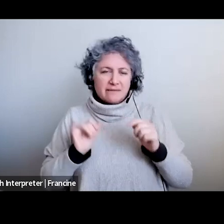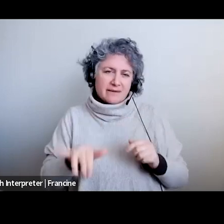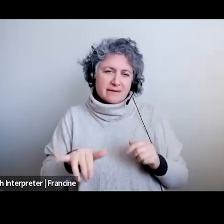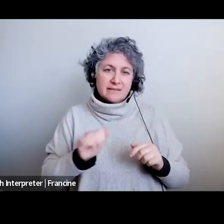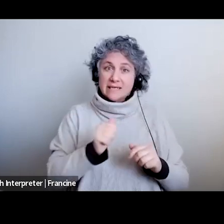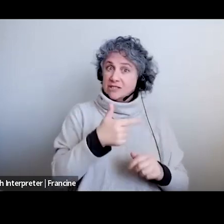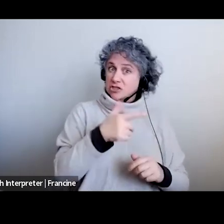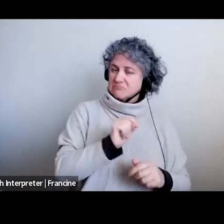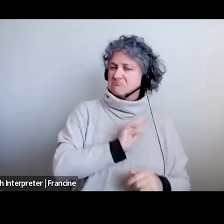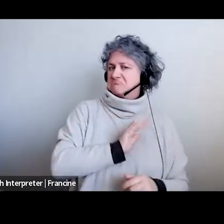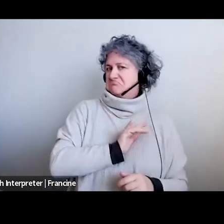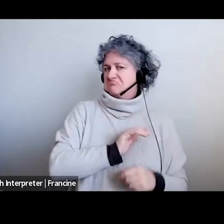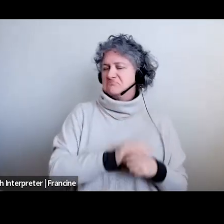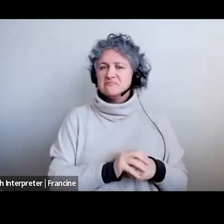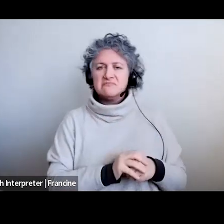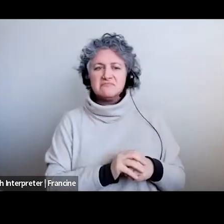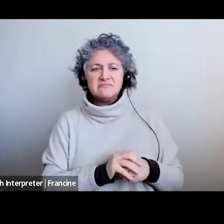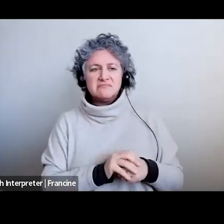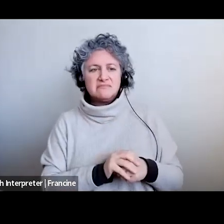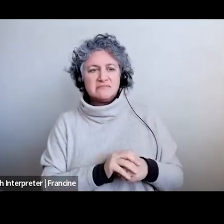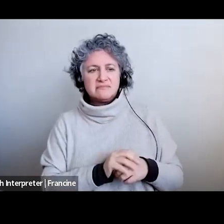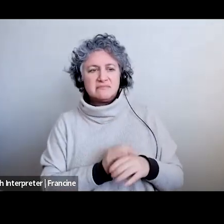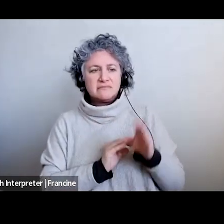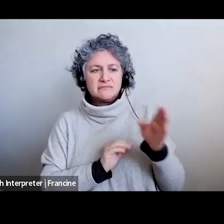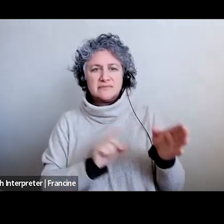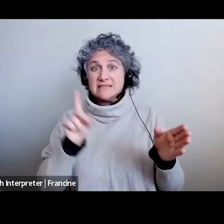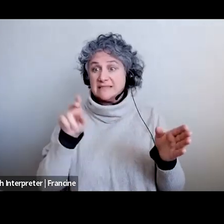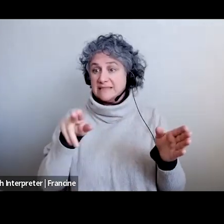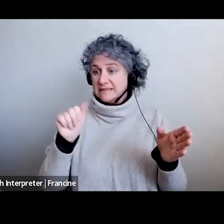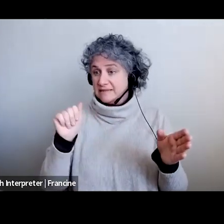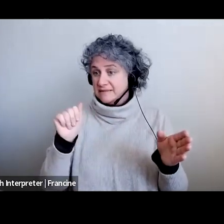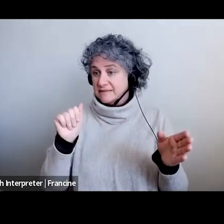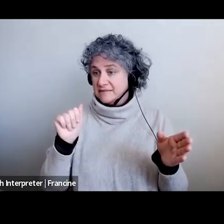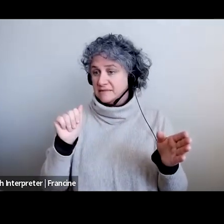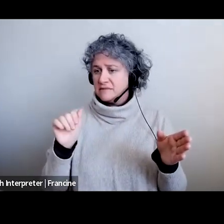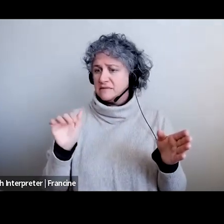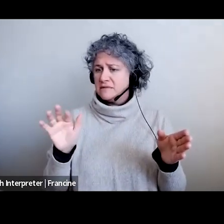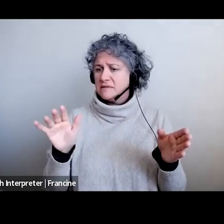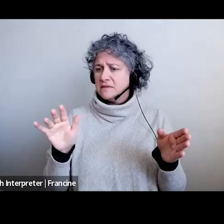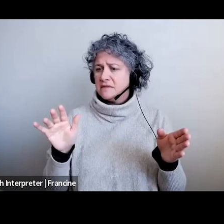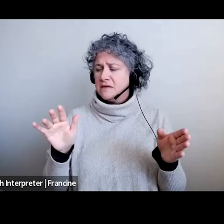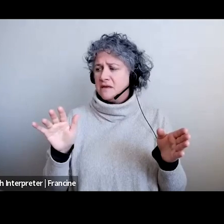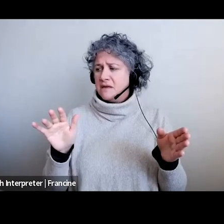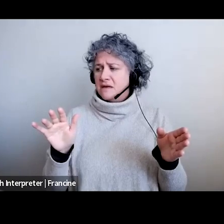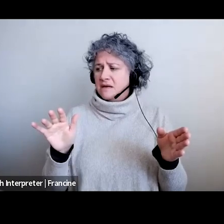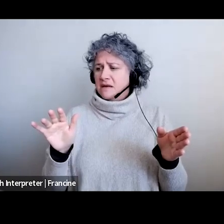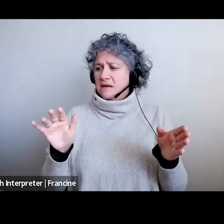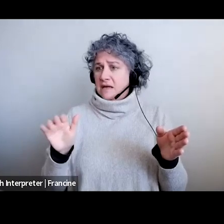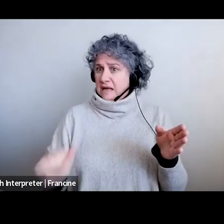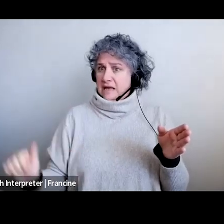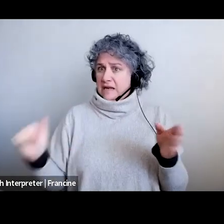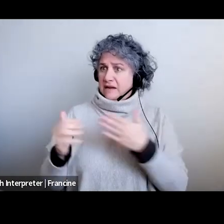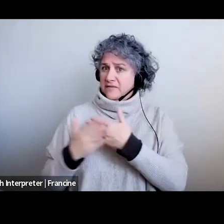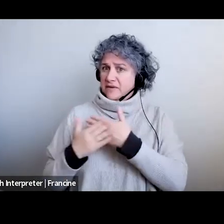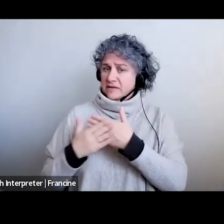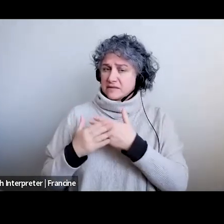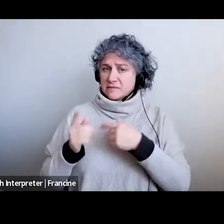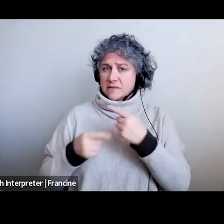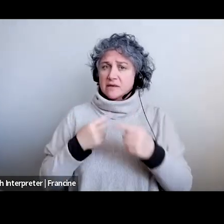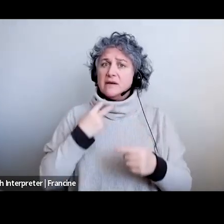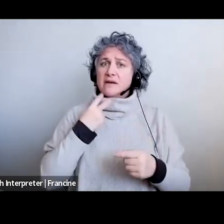do you have any uh advice or input to offer around voiceover